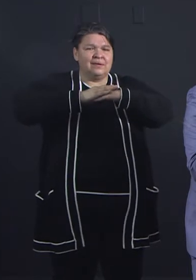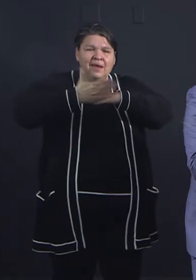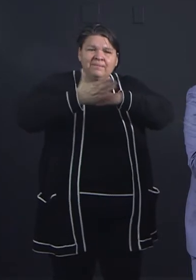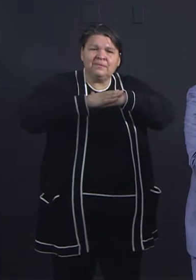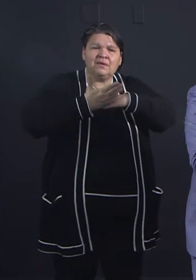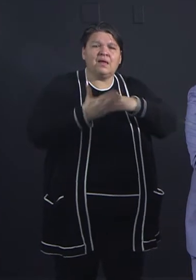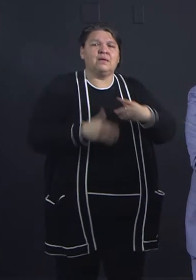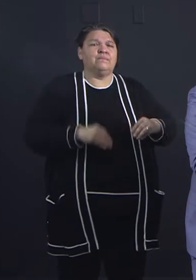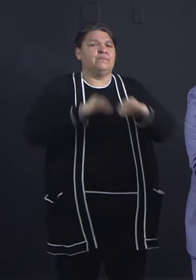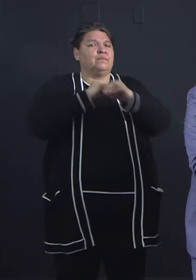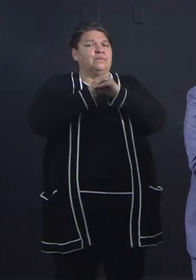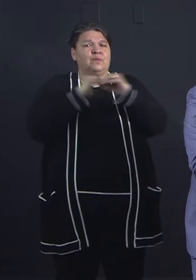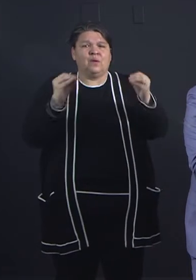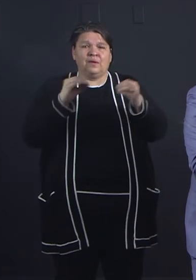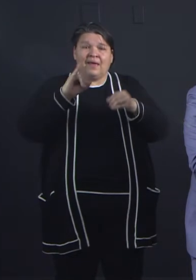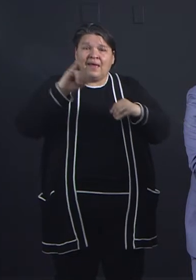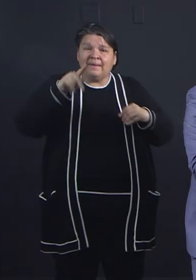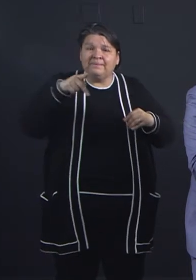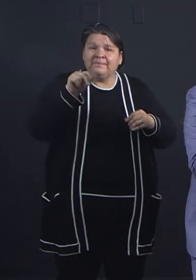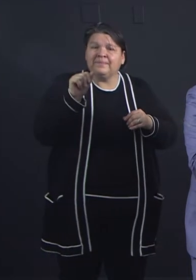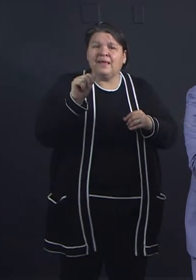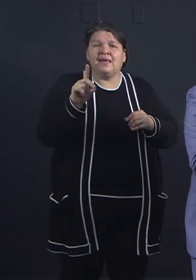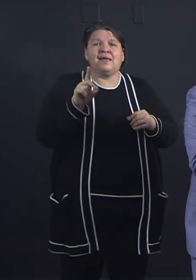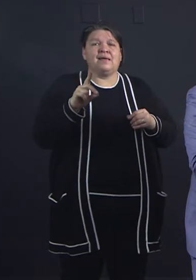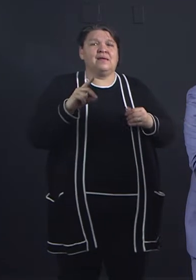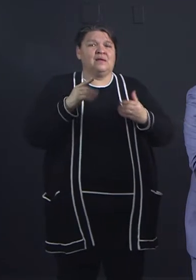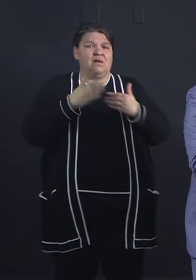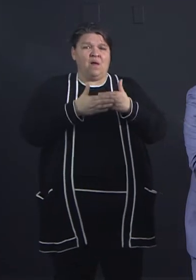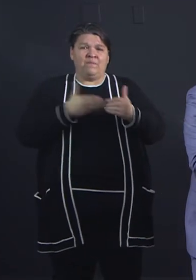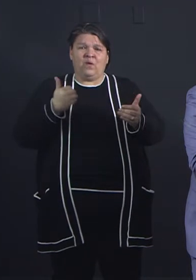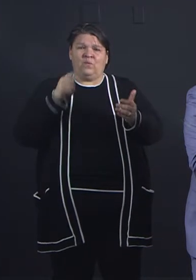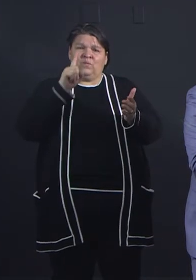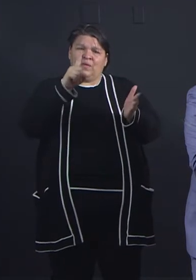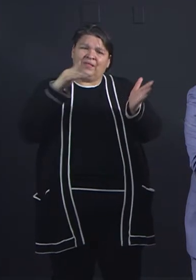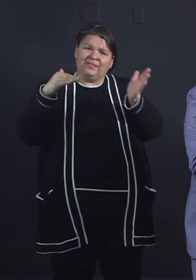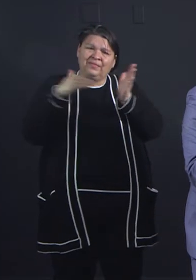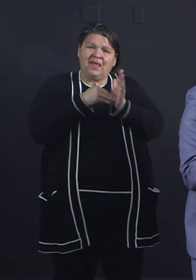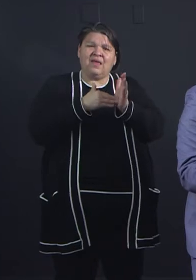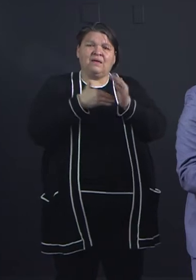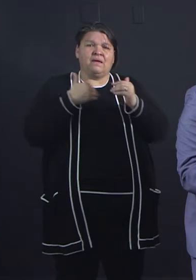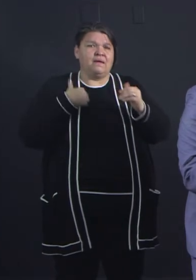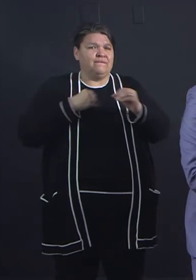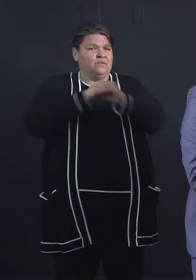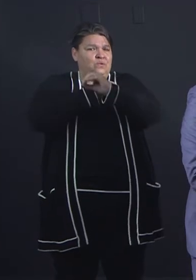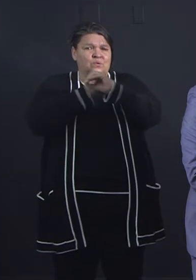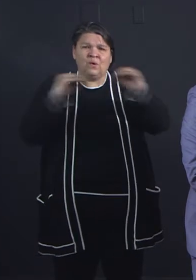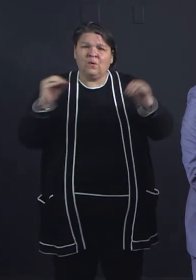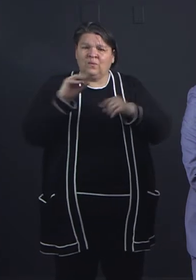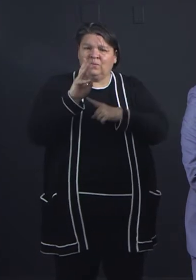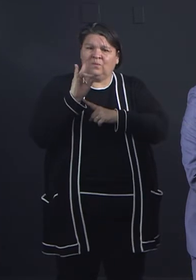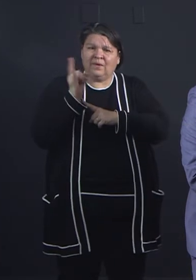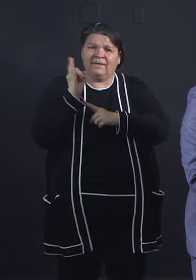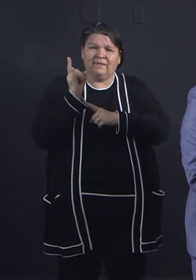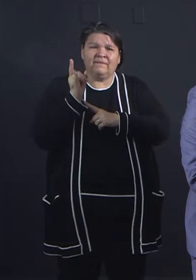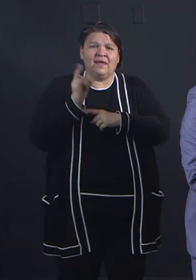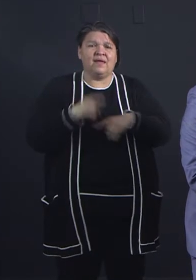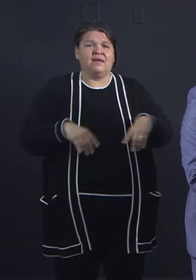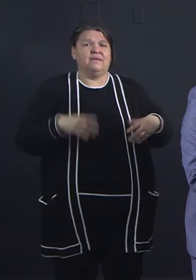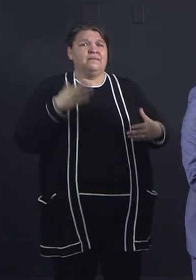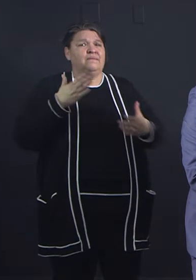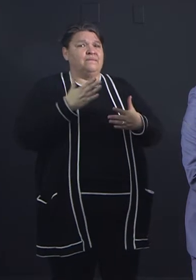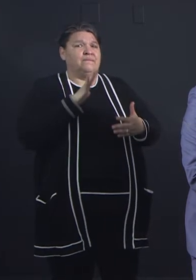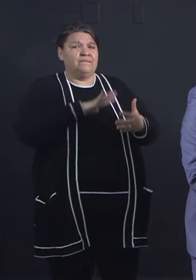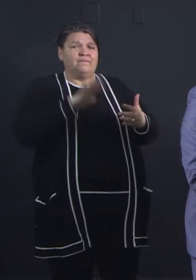a computer at home. About 1,000 of them didn't have Wi-Fi and another 4,000 didn't have either. So our staff, our teachers,